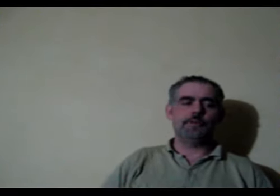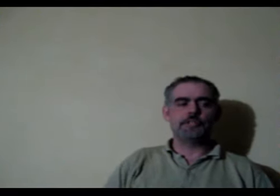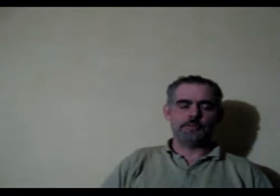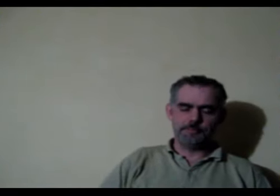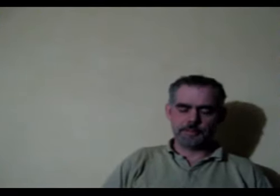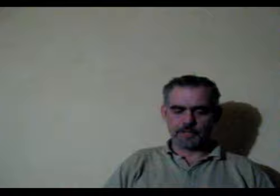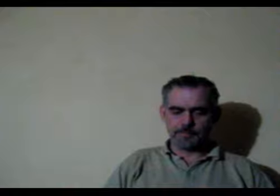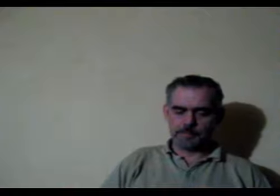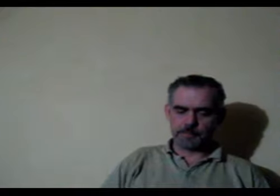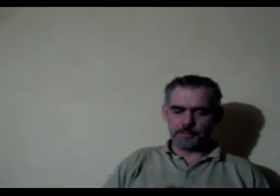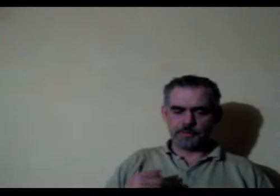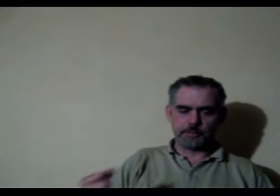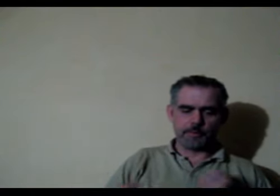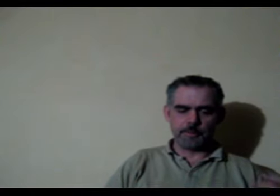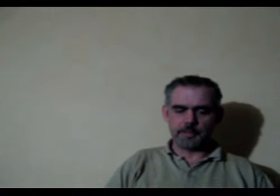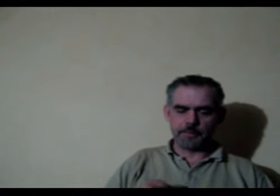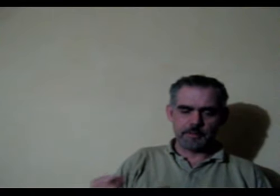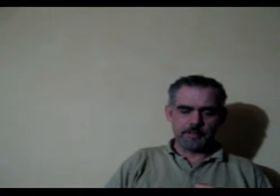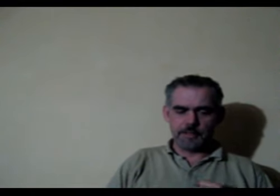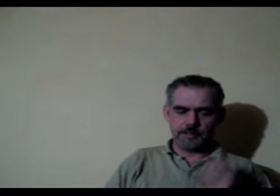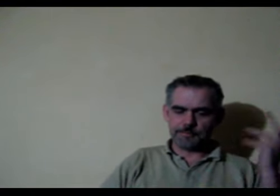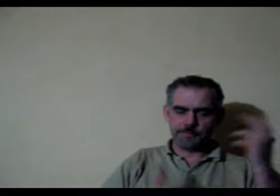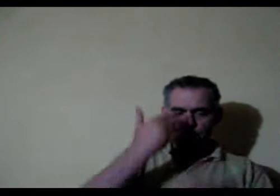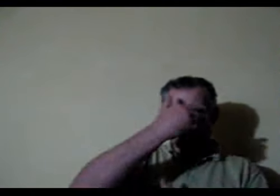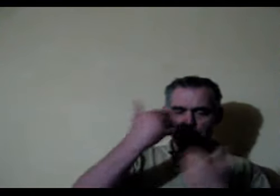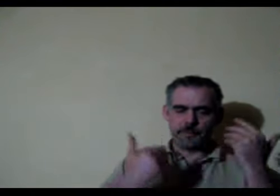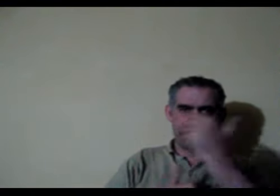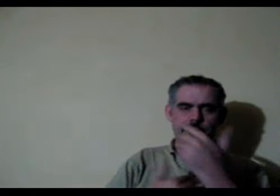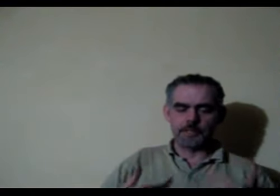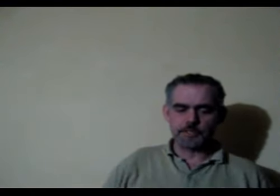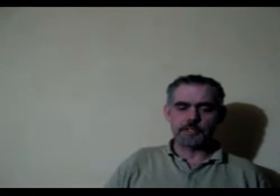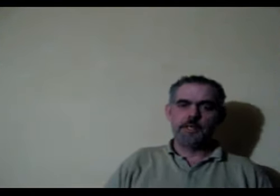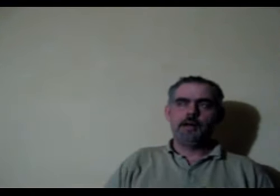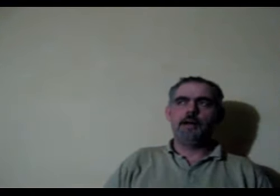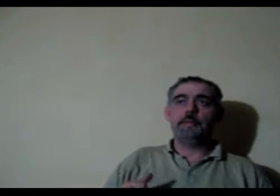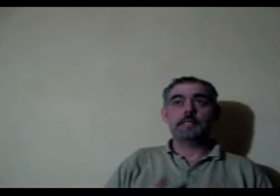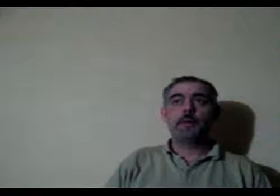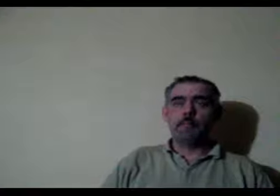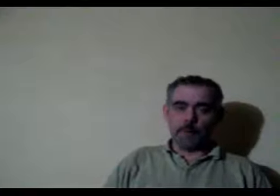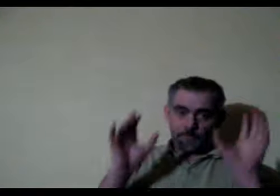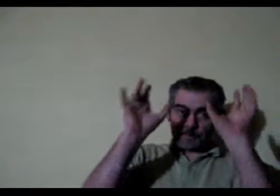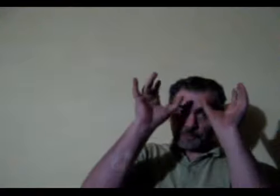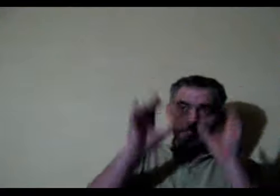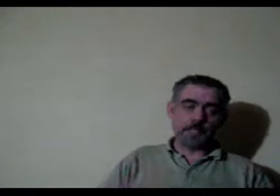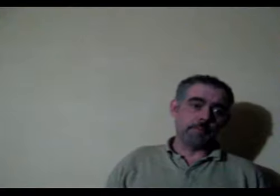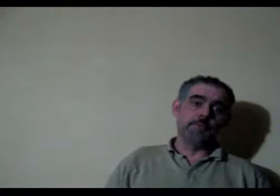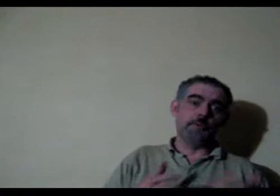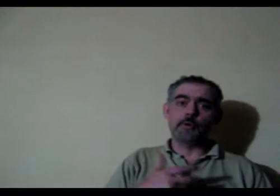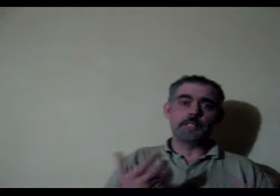logical ok I'm doing that the wrong way round I've got my brain connections mixed up both hemispheres we're doing more or